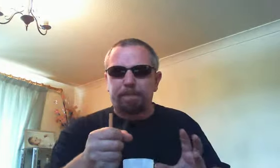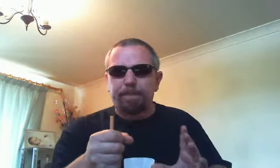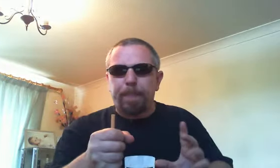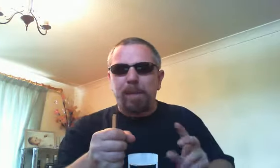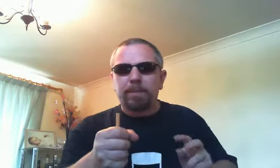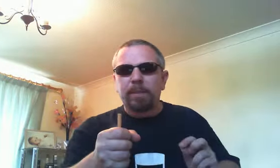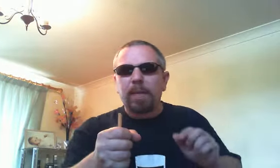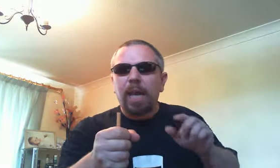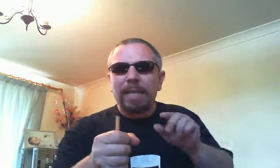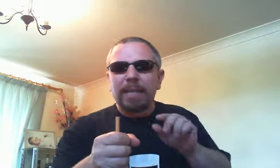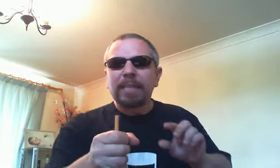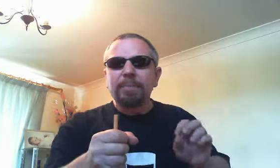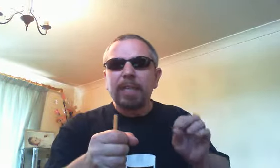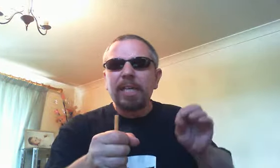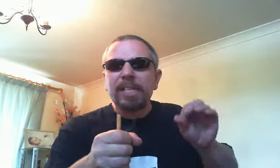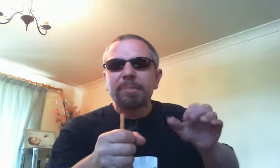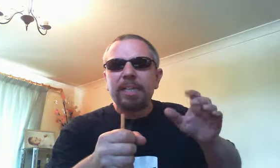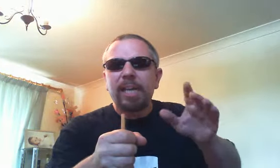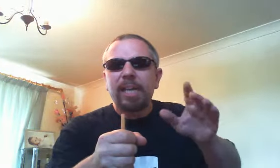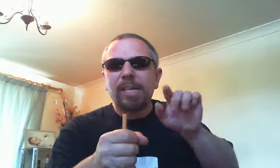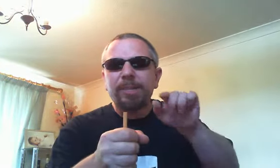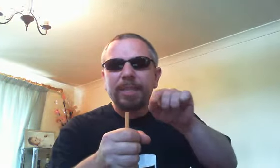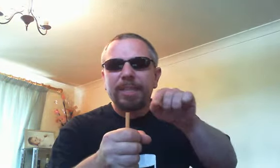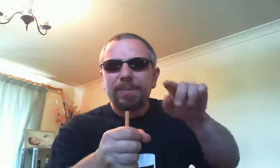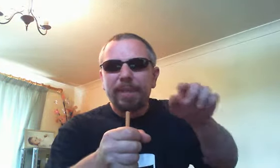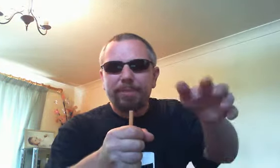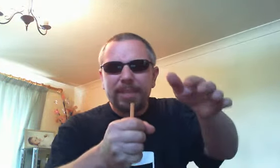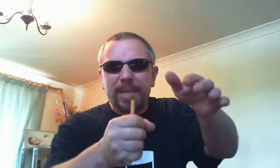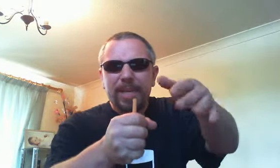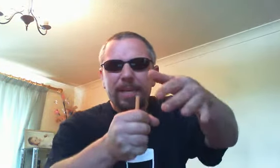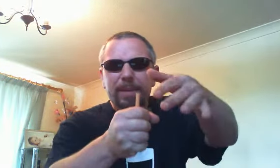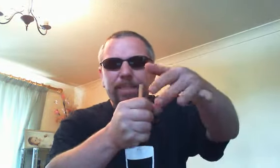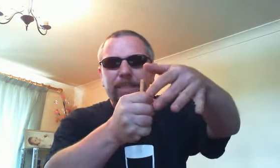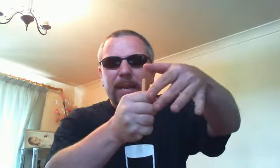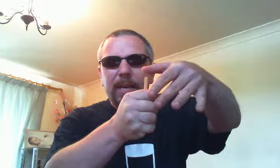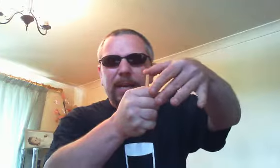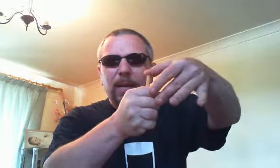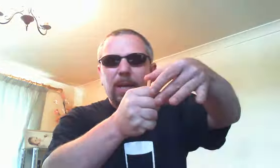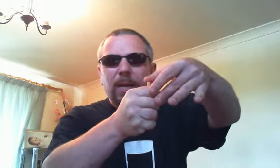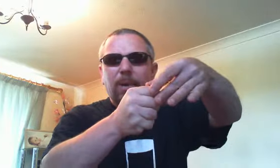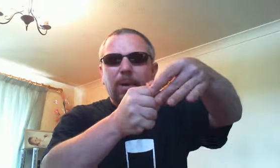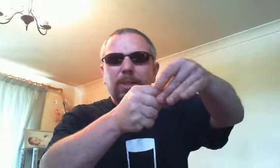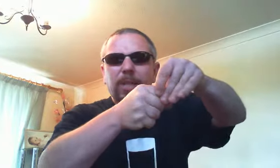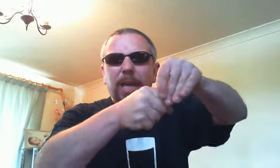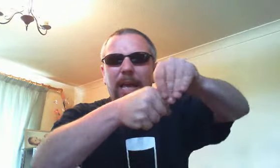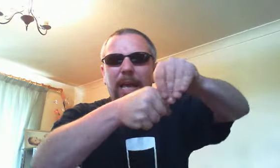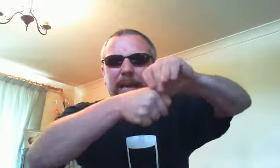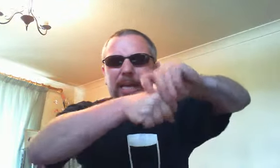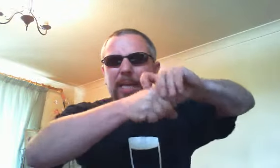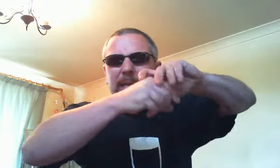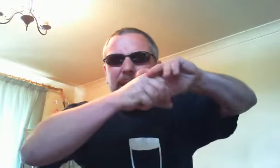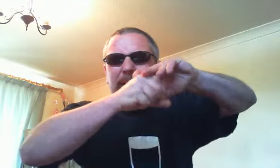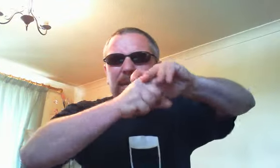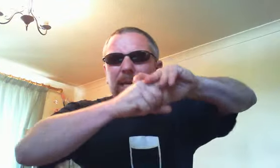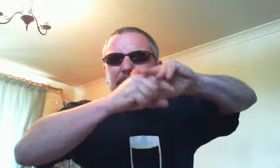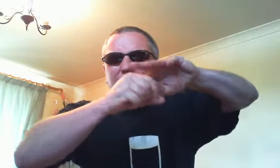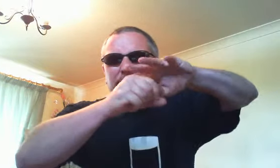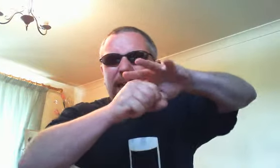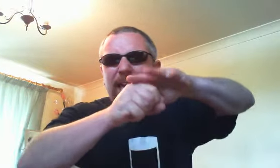burn and then we'll just put that out